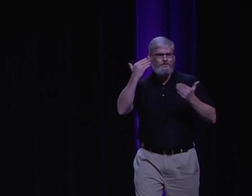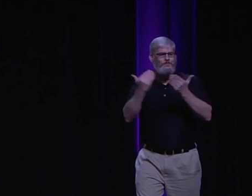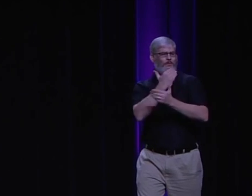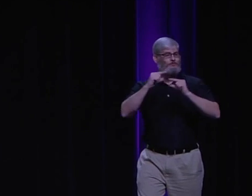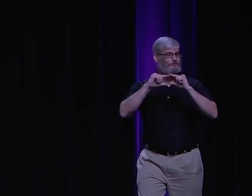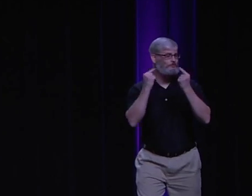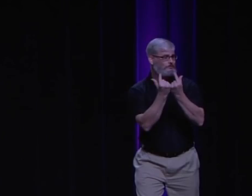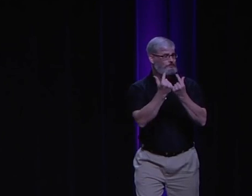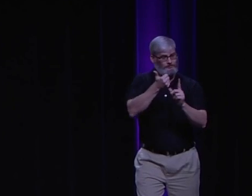where to go next.